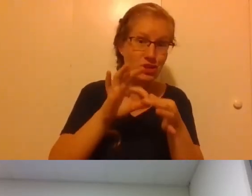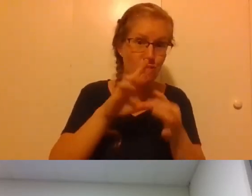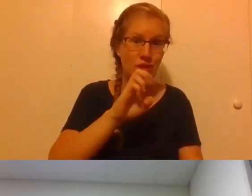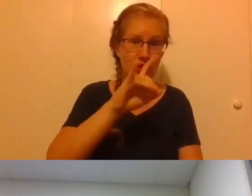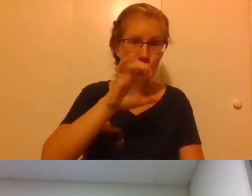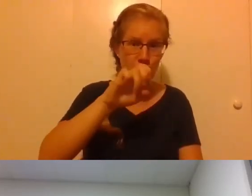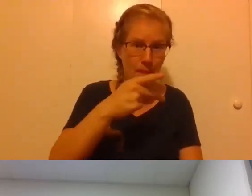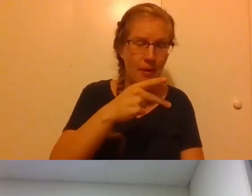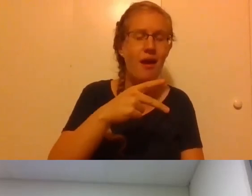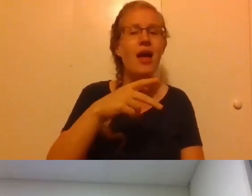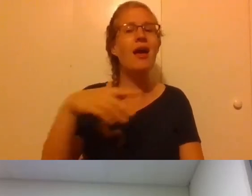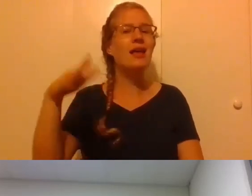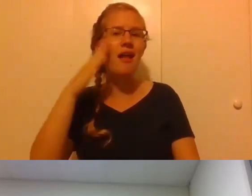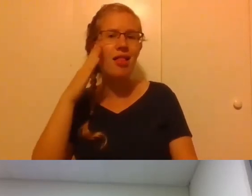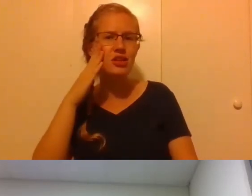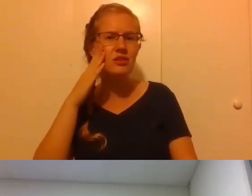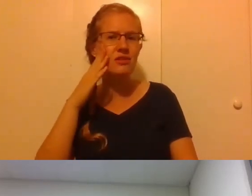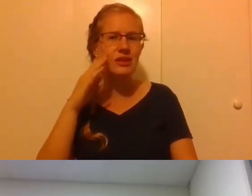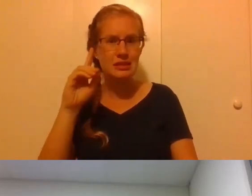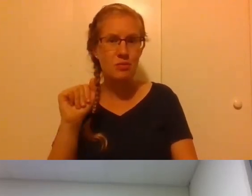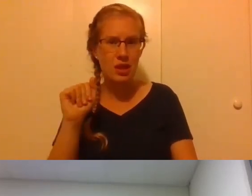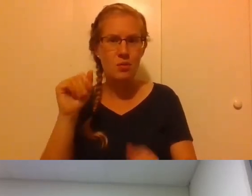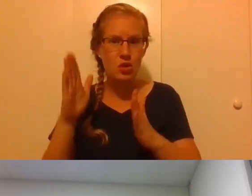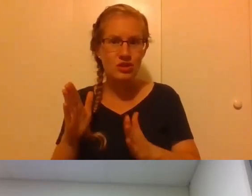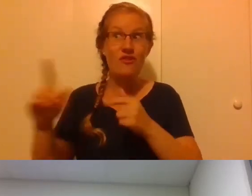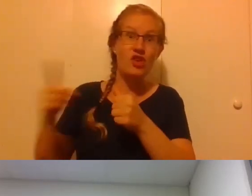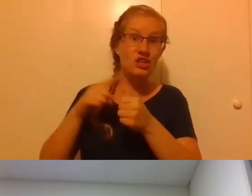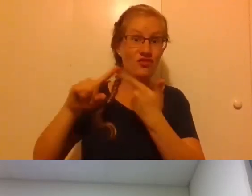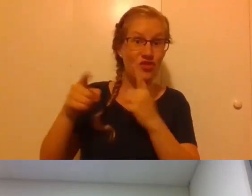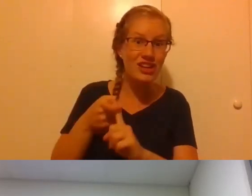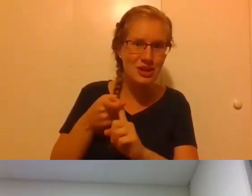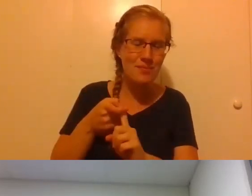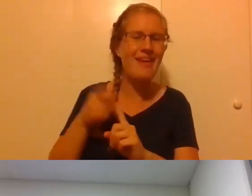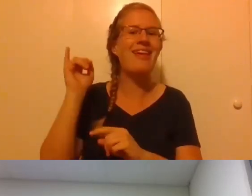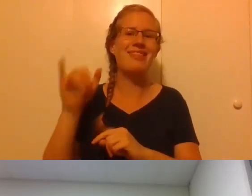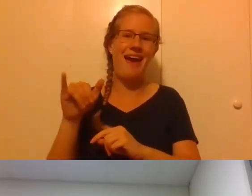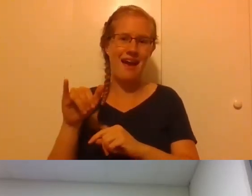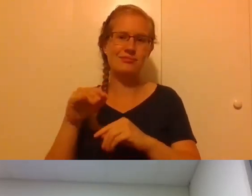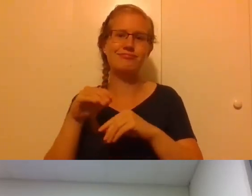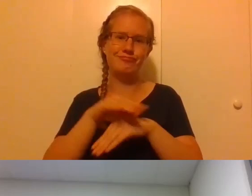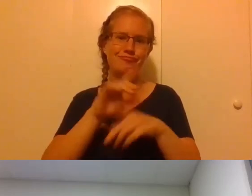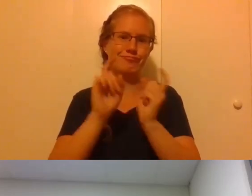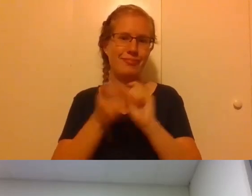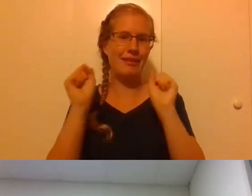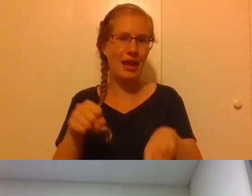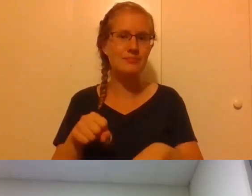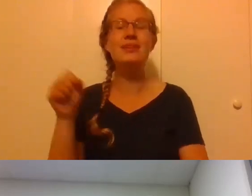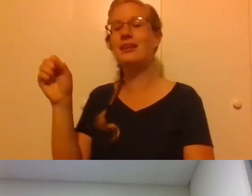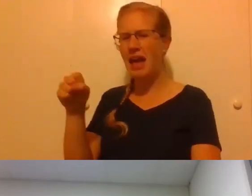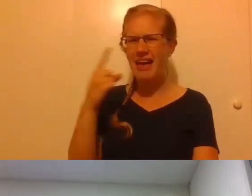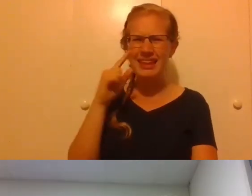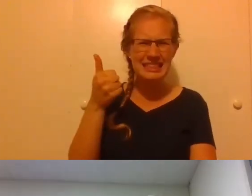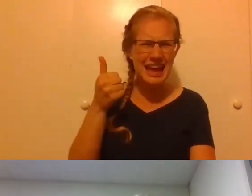of knowledge of a disabled person as a, first as a person in friendship makes, makes all of the difference in. Yeah. I think about 10 years